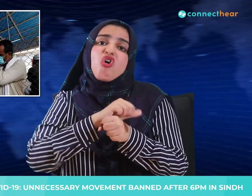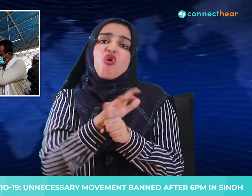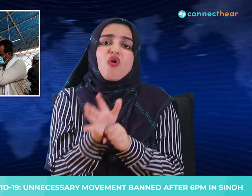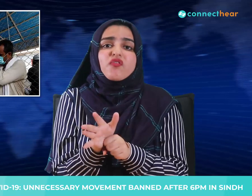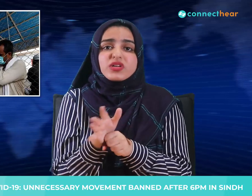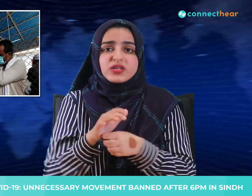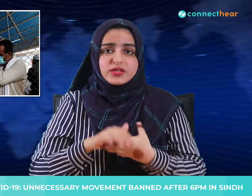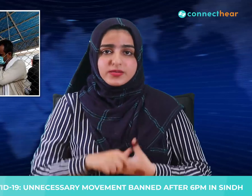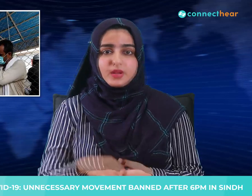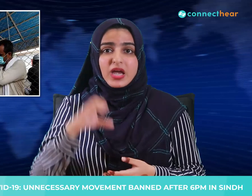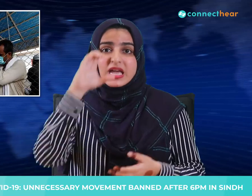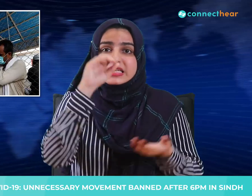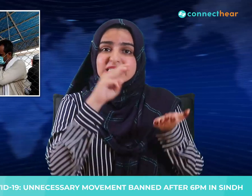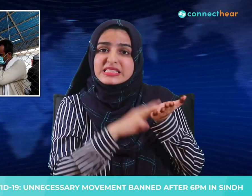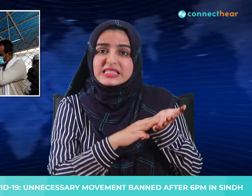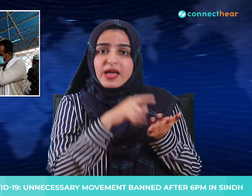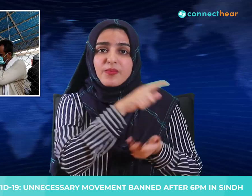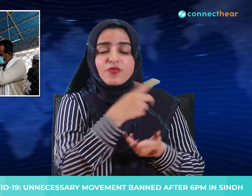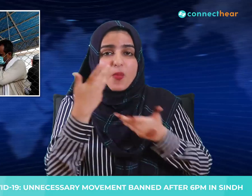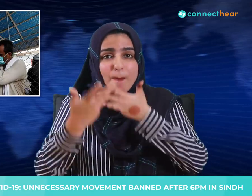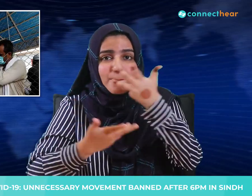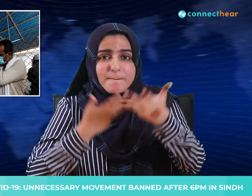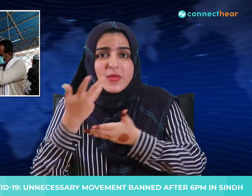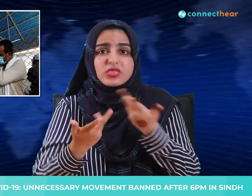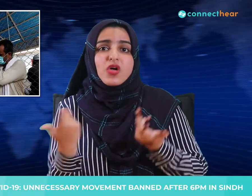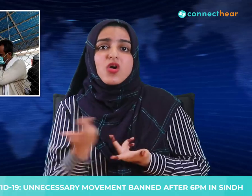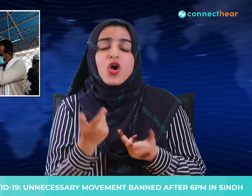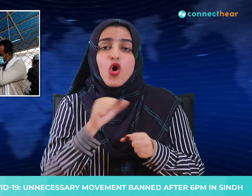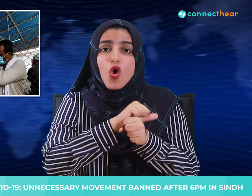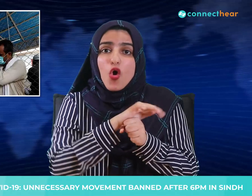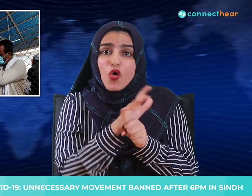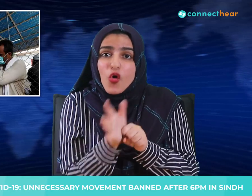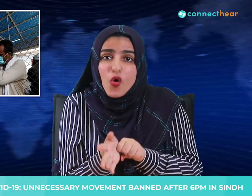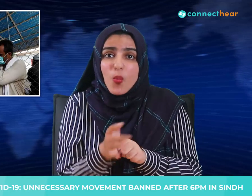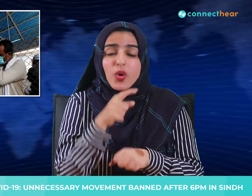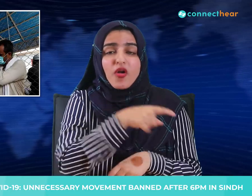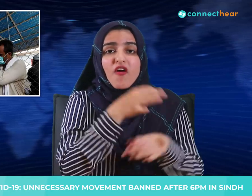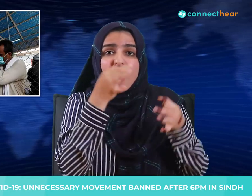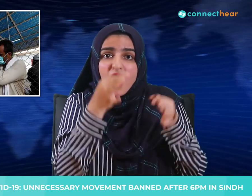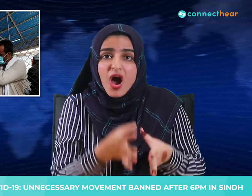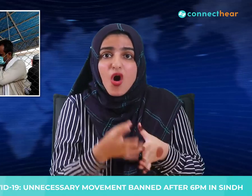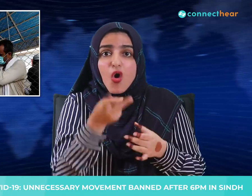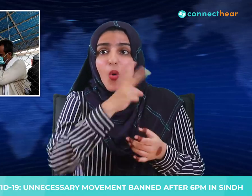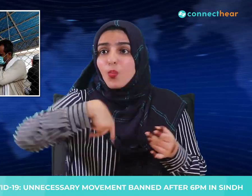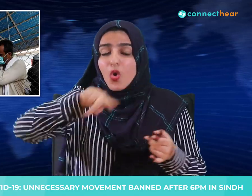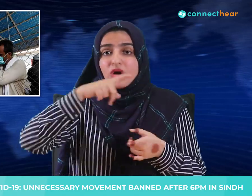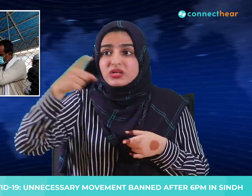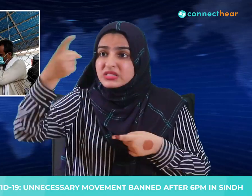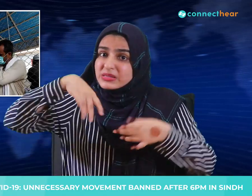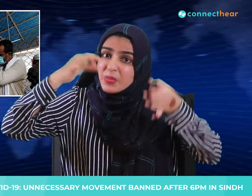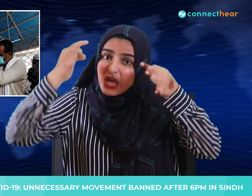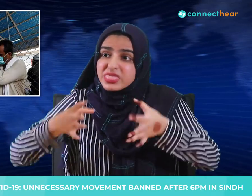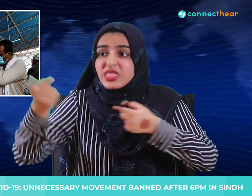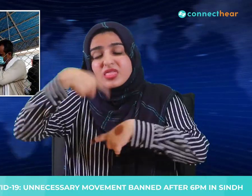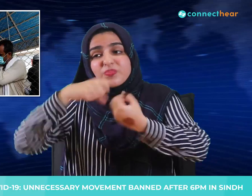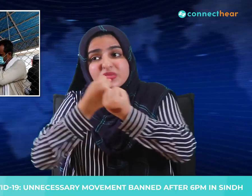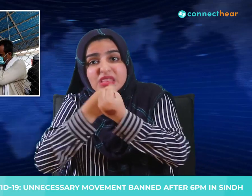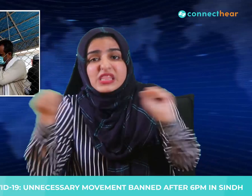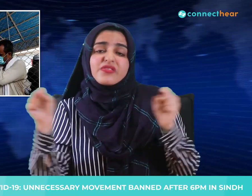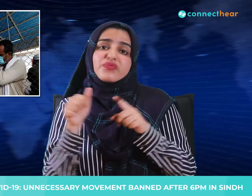situation. The Chief Minister reviewed the overall COVID-19 situation and termed it alarming. Briefing the